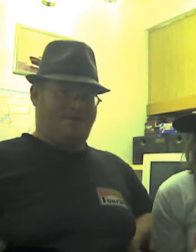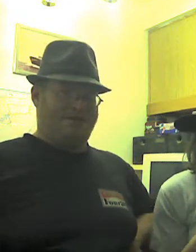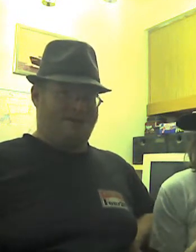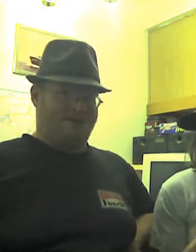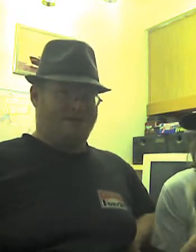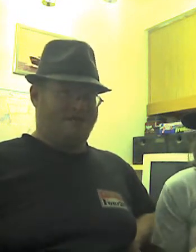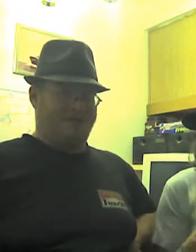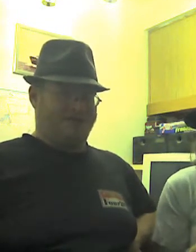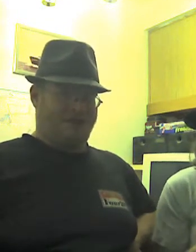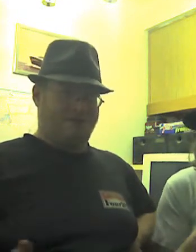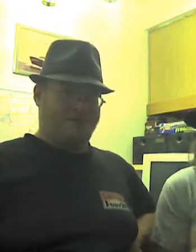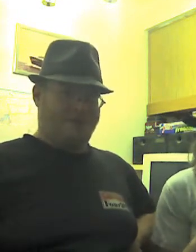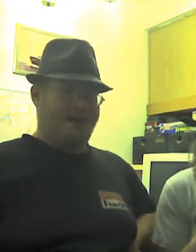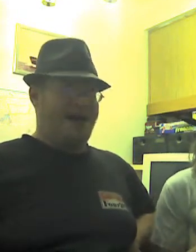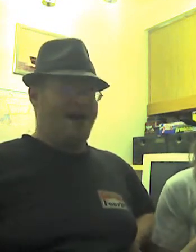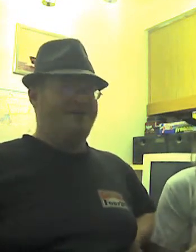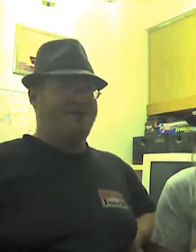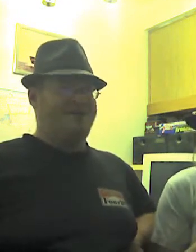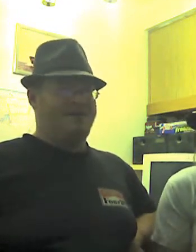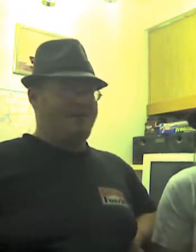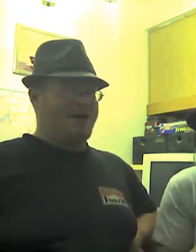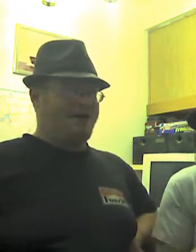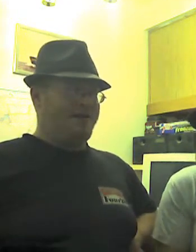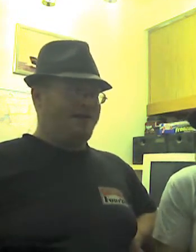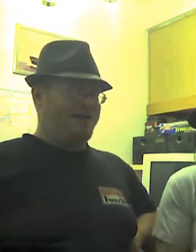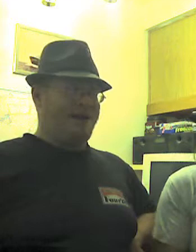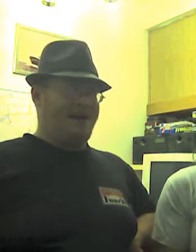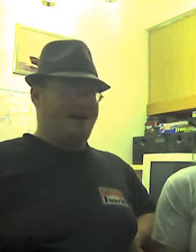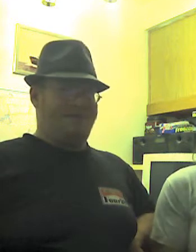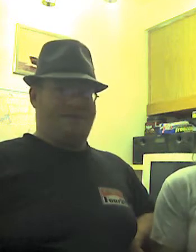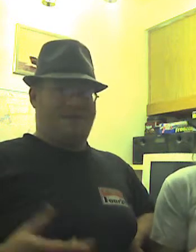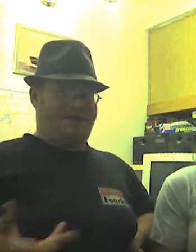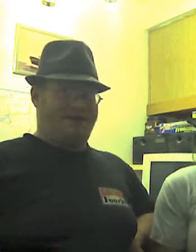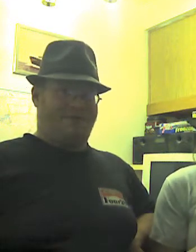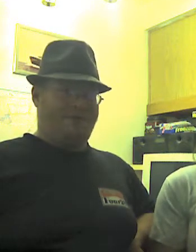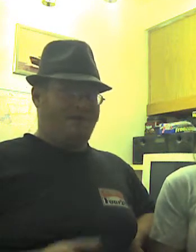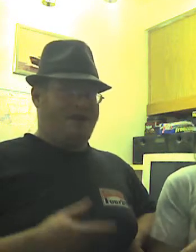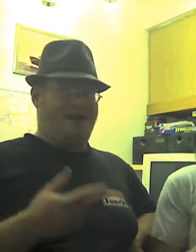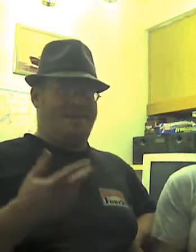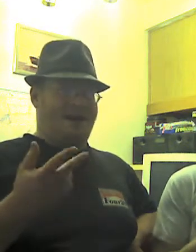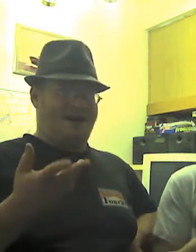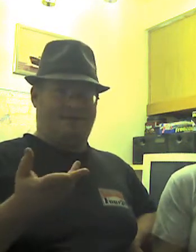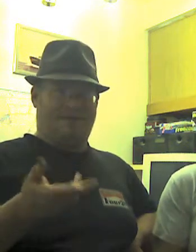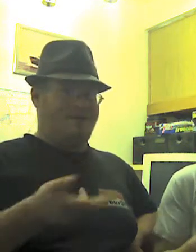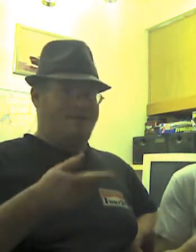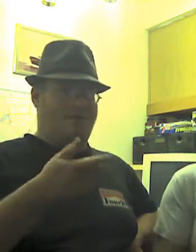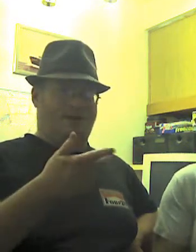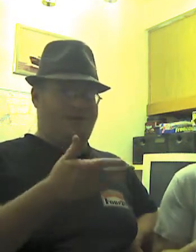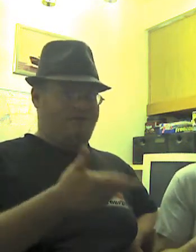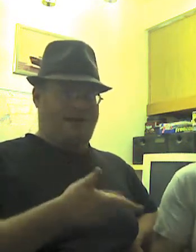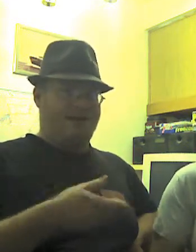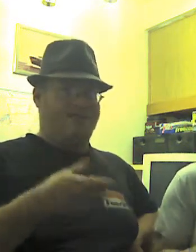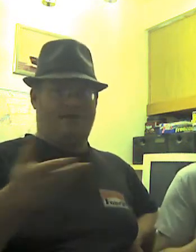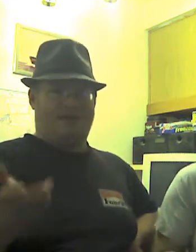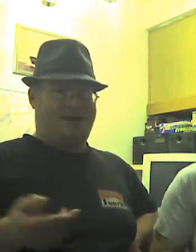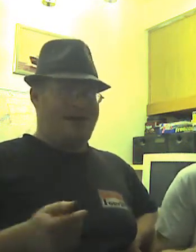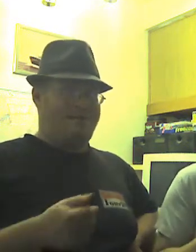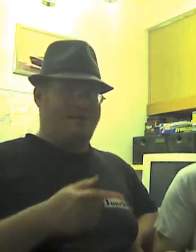fishing books so that she knew what to buy. Well, I was having a difficult time, and I kept telling her, well, try this one, try that one,